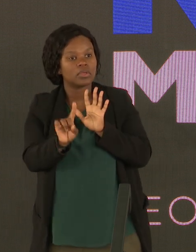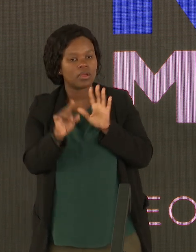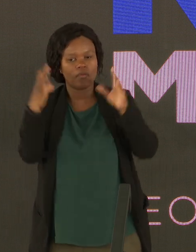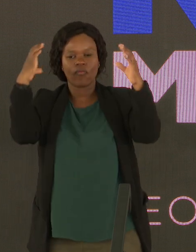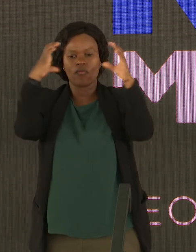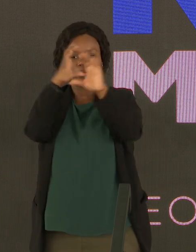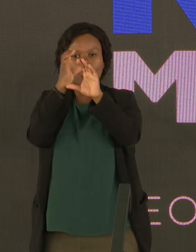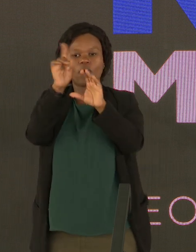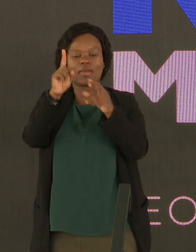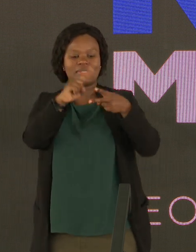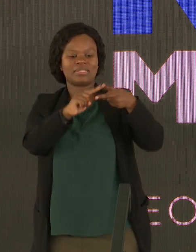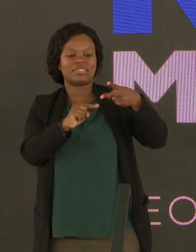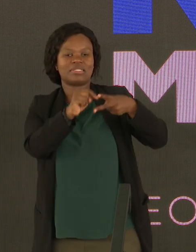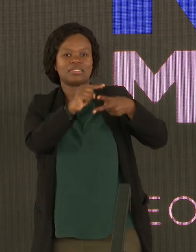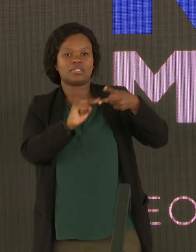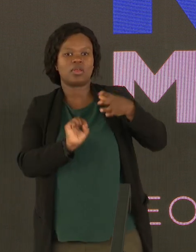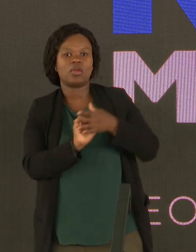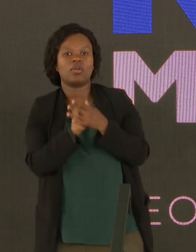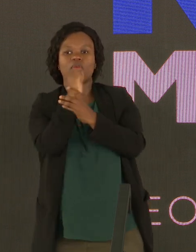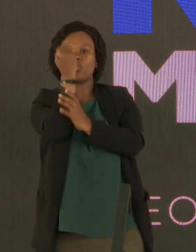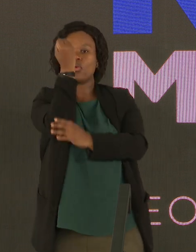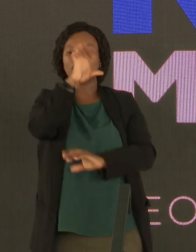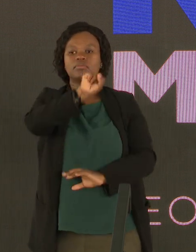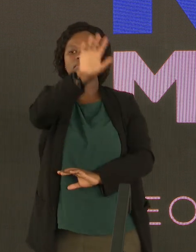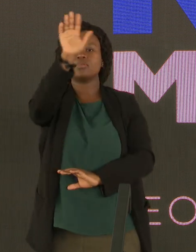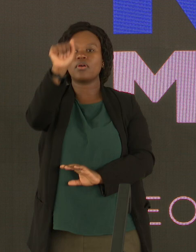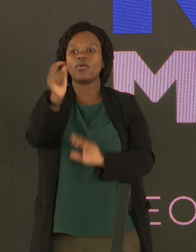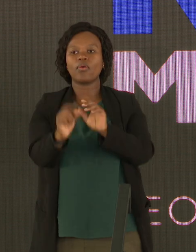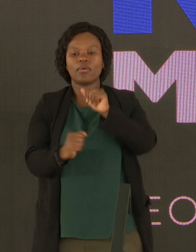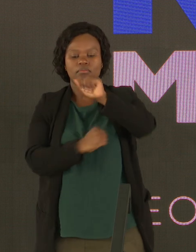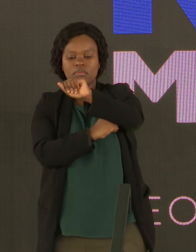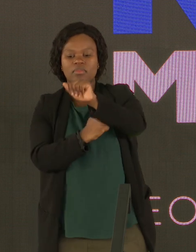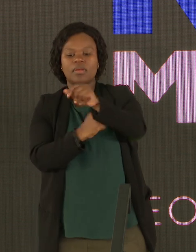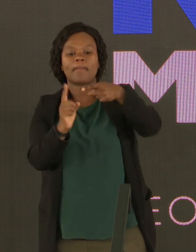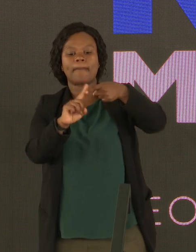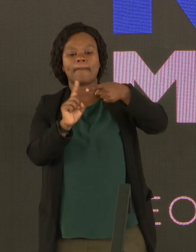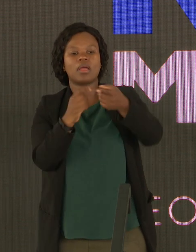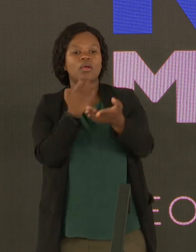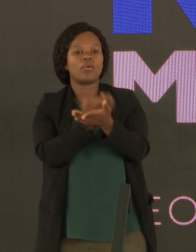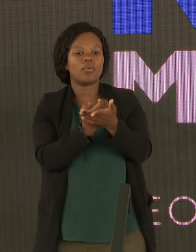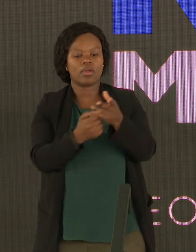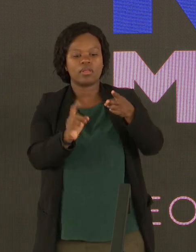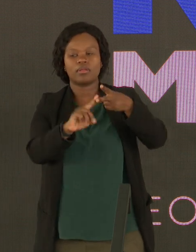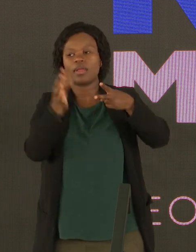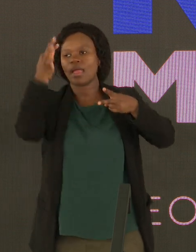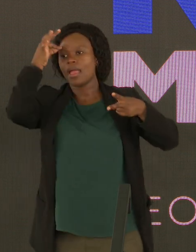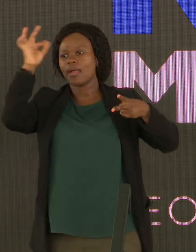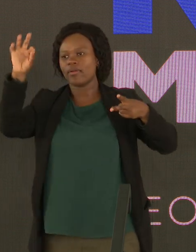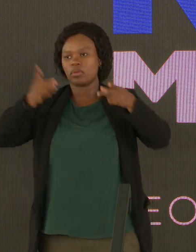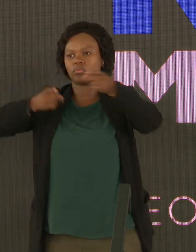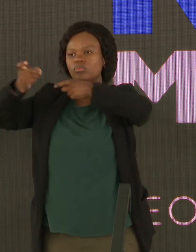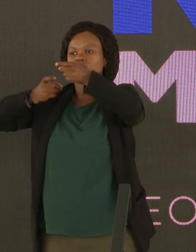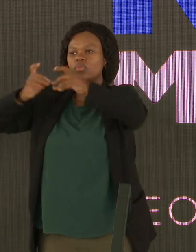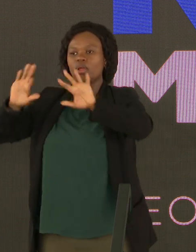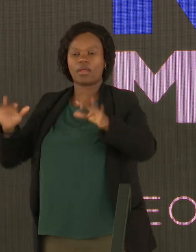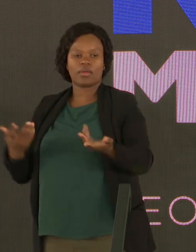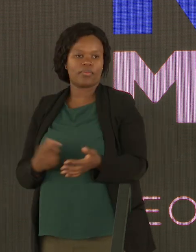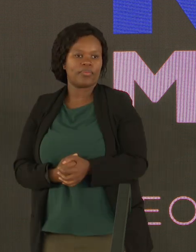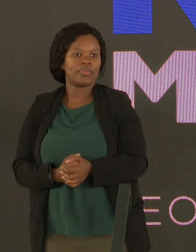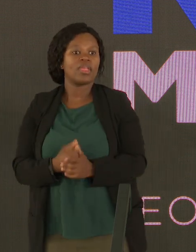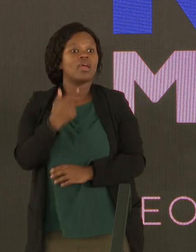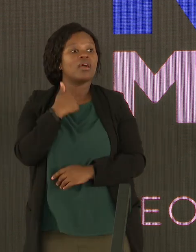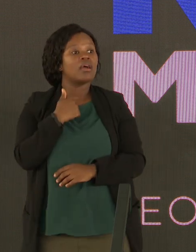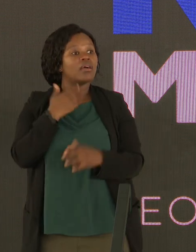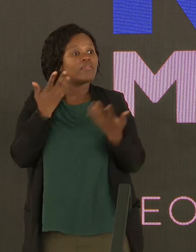on two of Raisin Zanzi's pillars, which is economy as well as governance. So I just finished